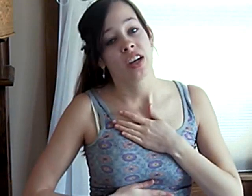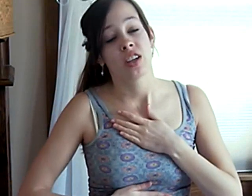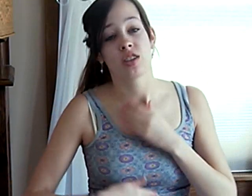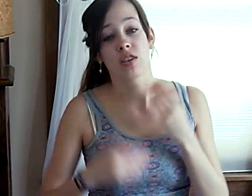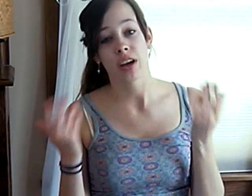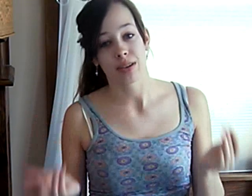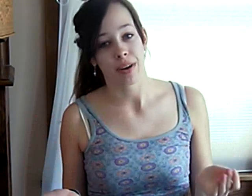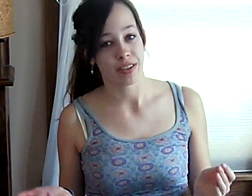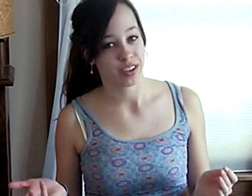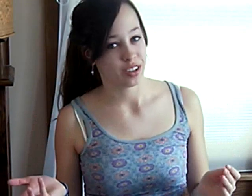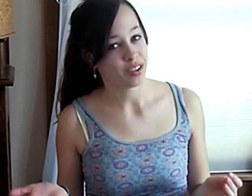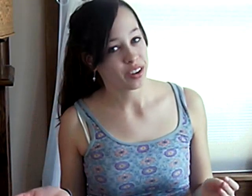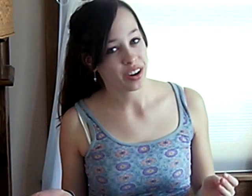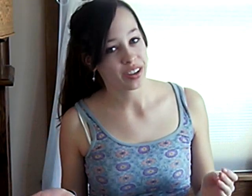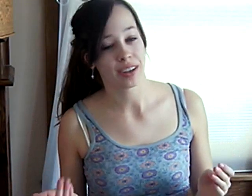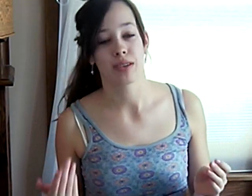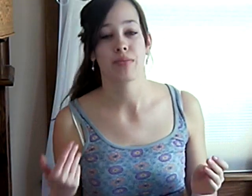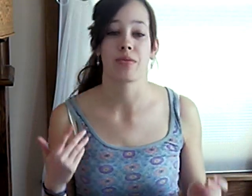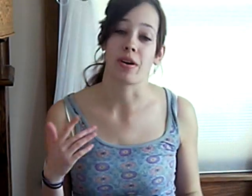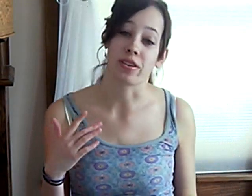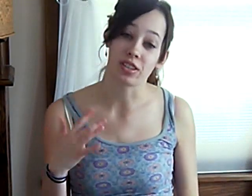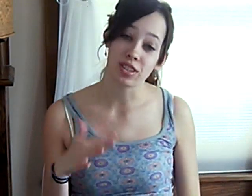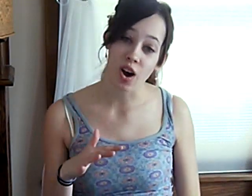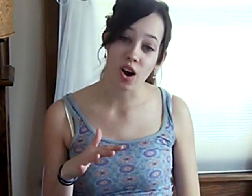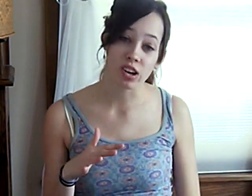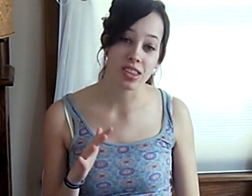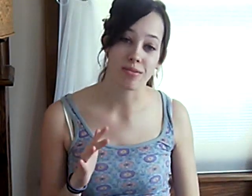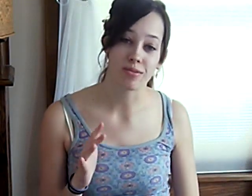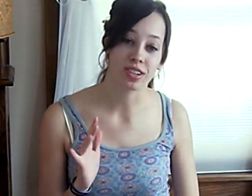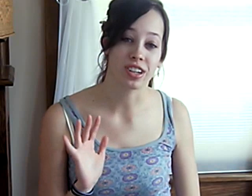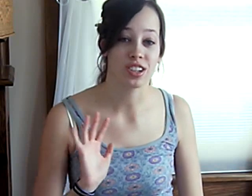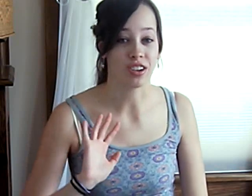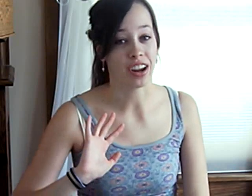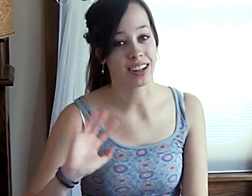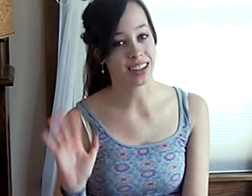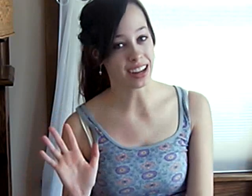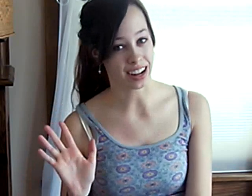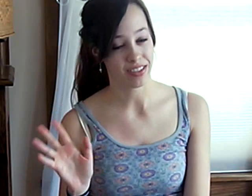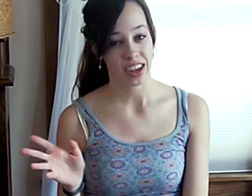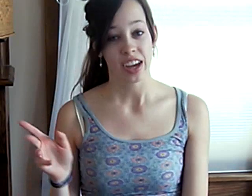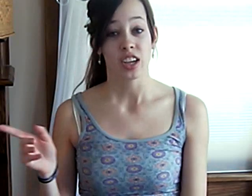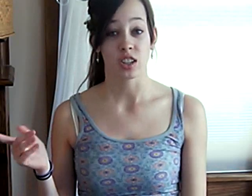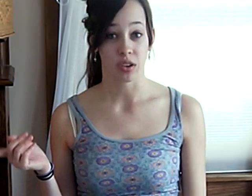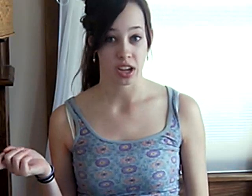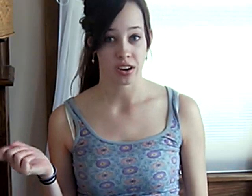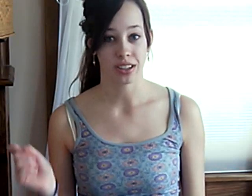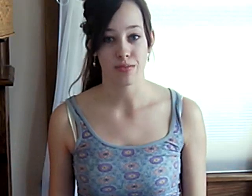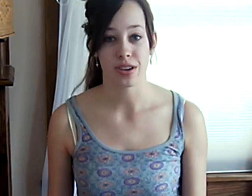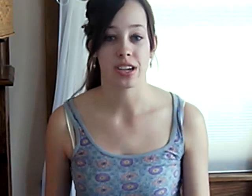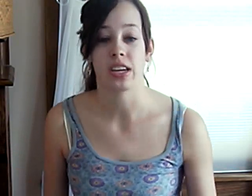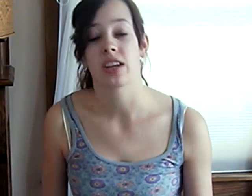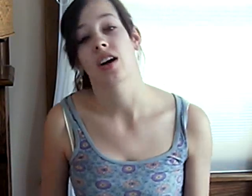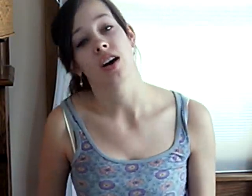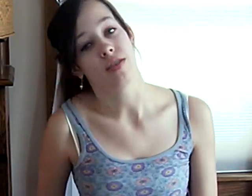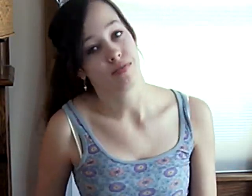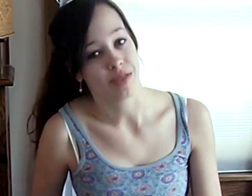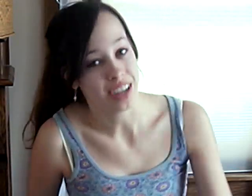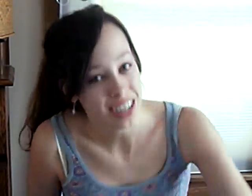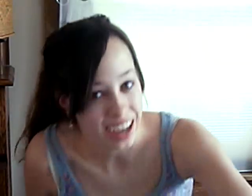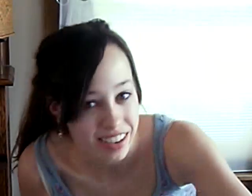So, like my other tutorials, I'm going to play part of the song, and then I'm just going to show you how to sign it. So here's the beginning of Begin Again.